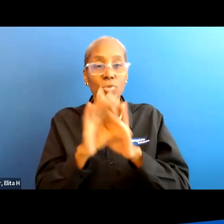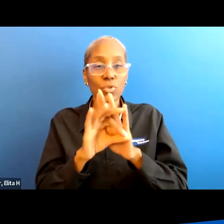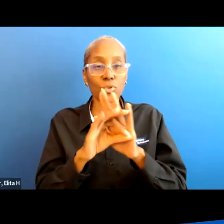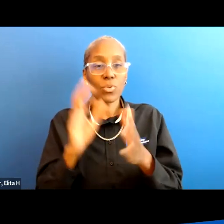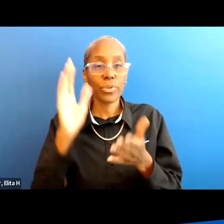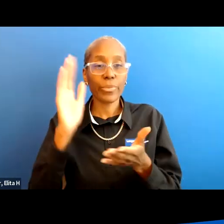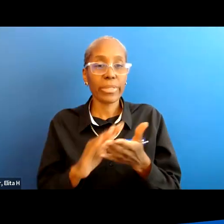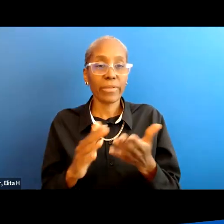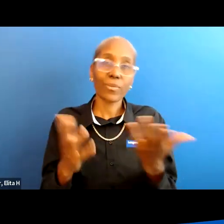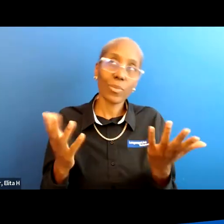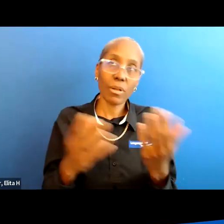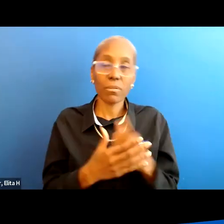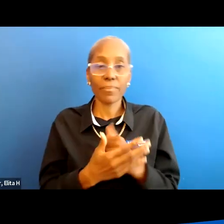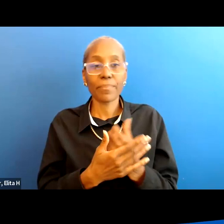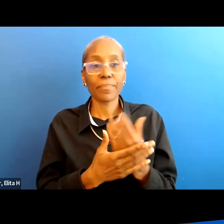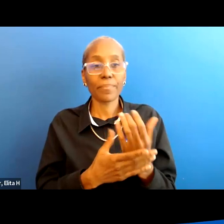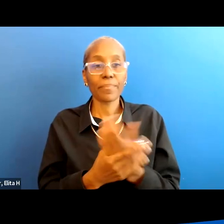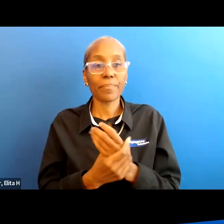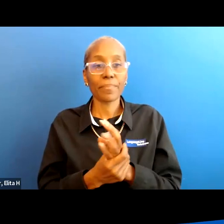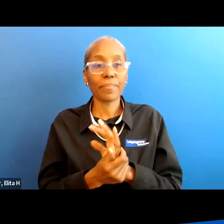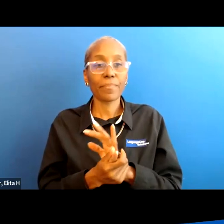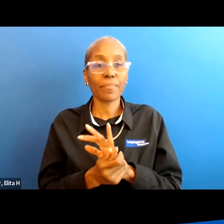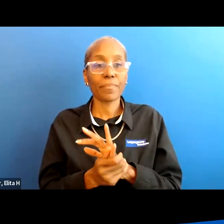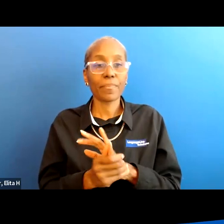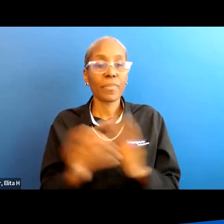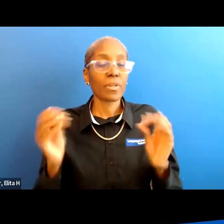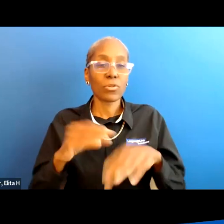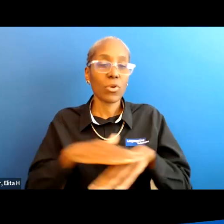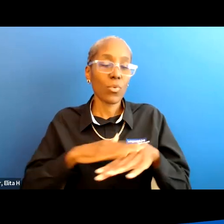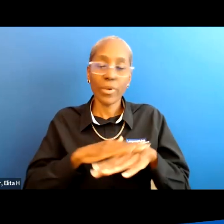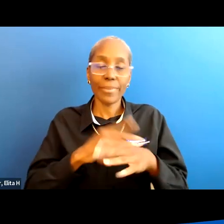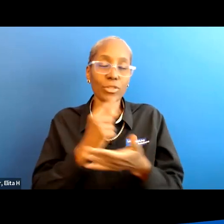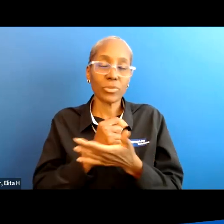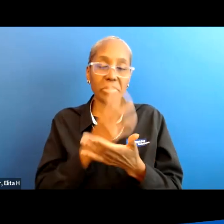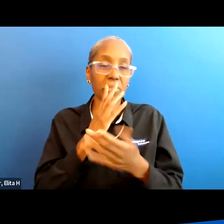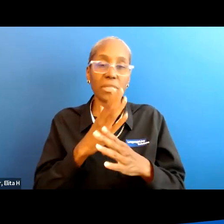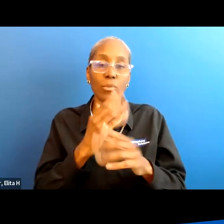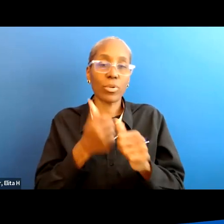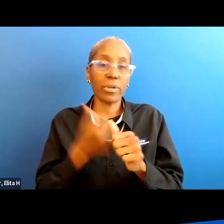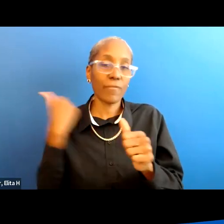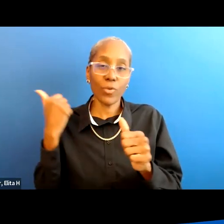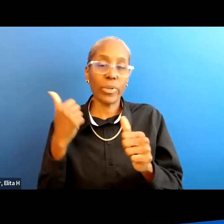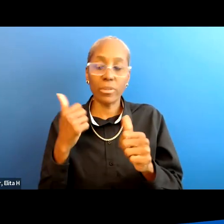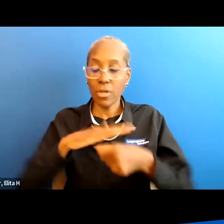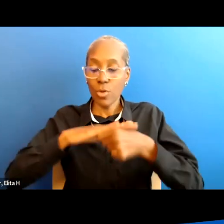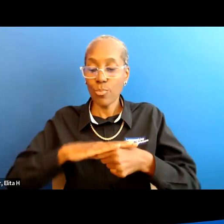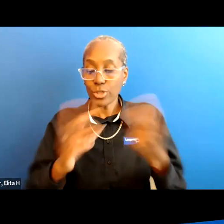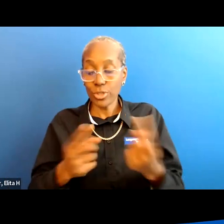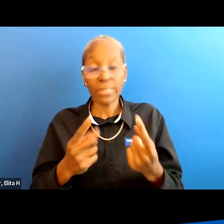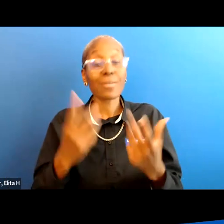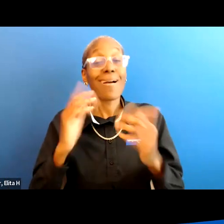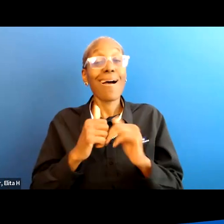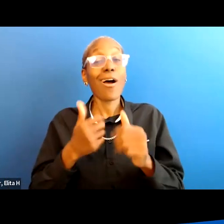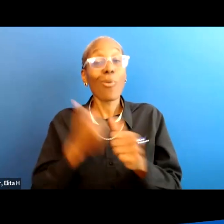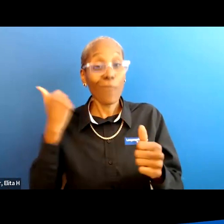um really um there's no ointment treatment that will prevent a pressure injury what prevents